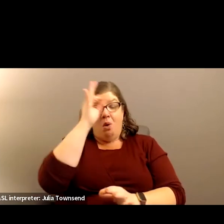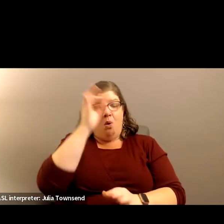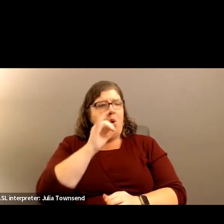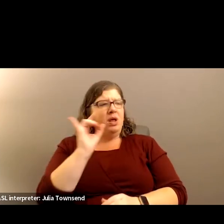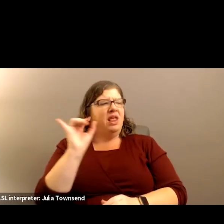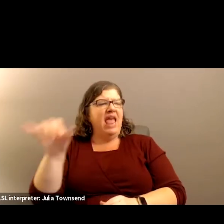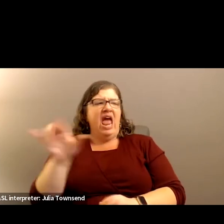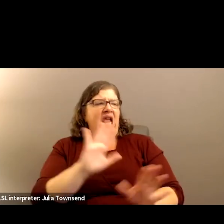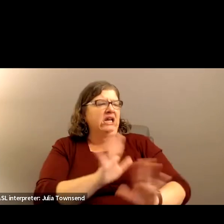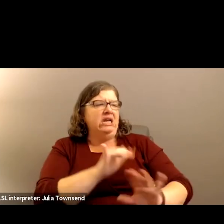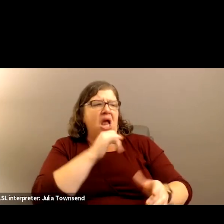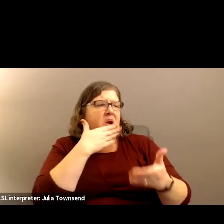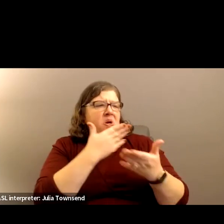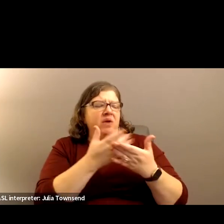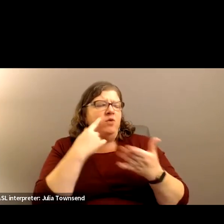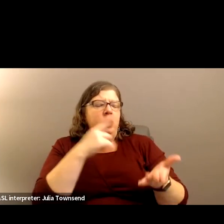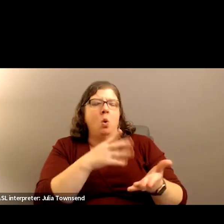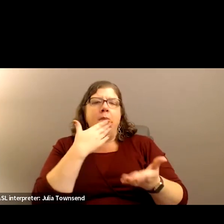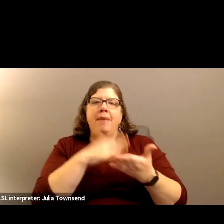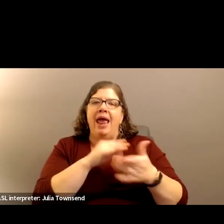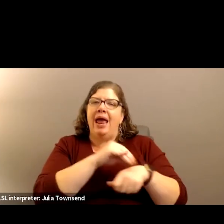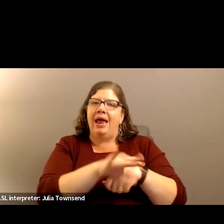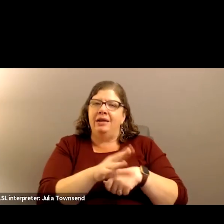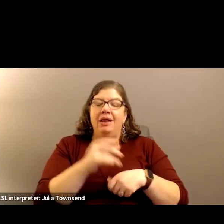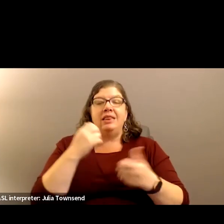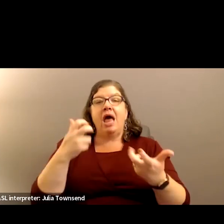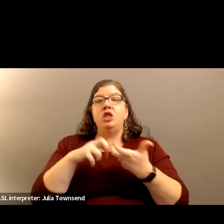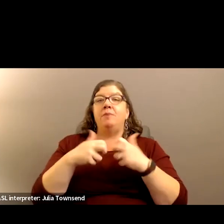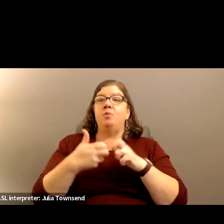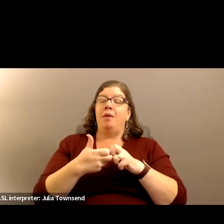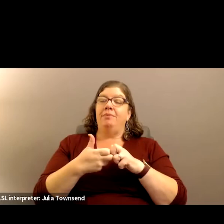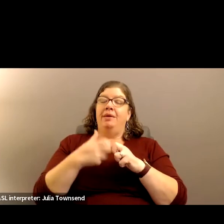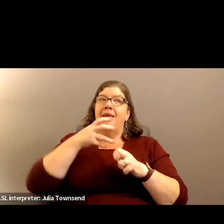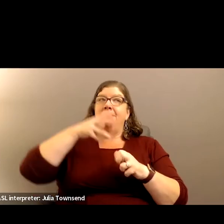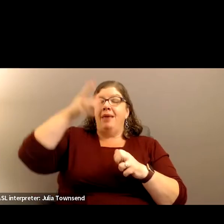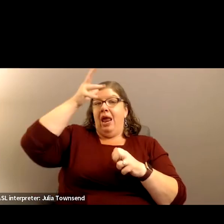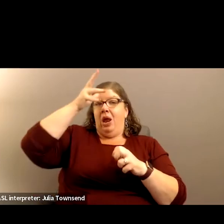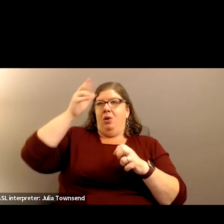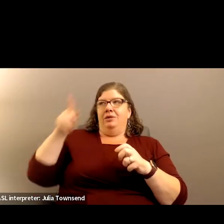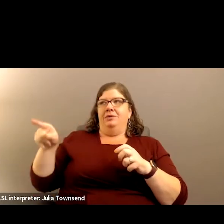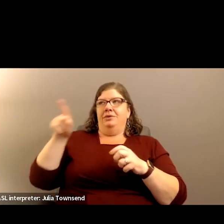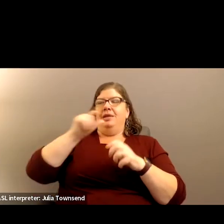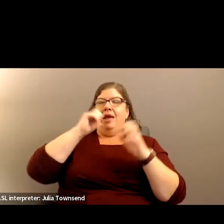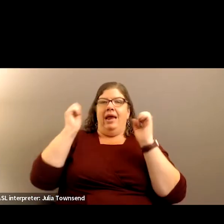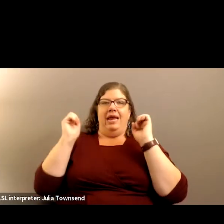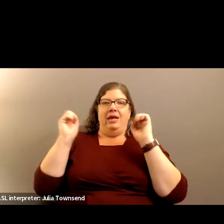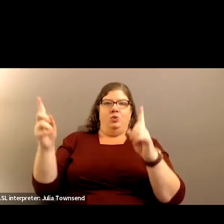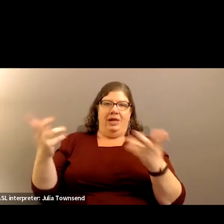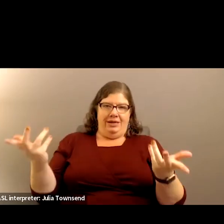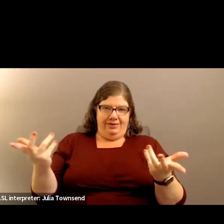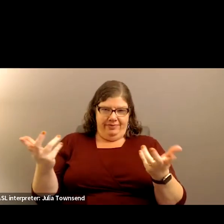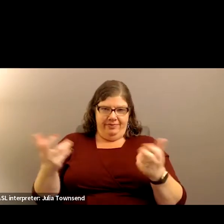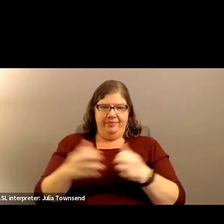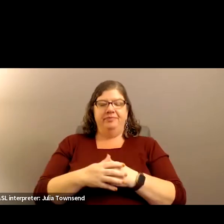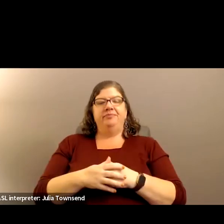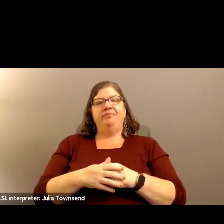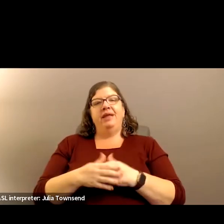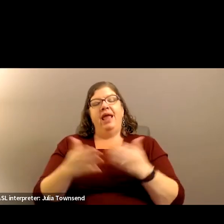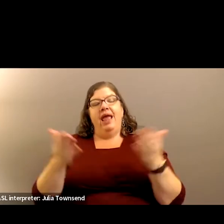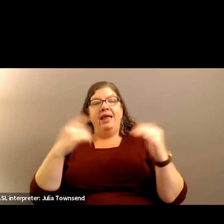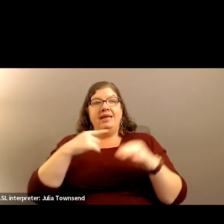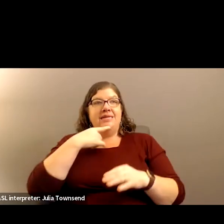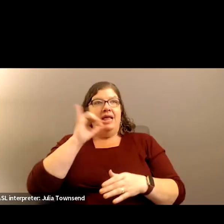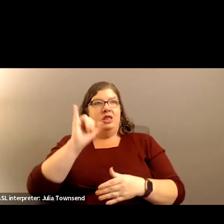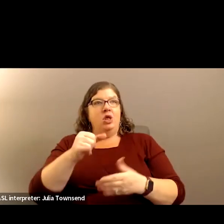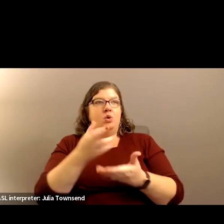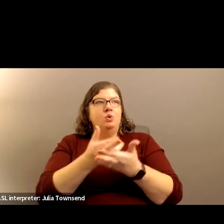not good for you. Or like a lot of the problems that I've seen has also been parents not being educated. And then saying